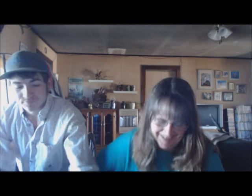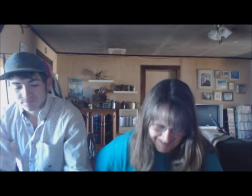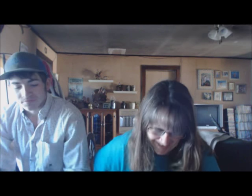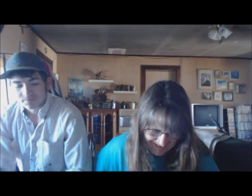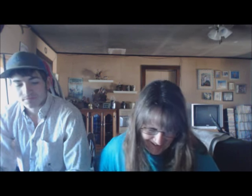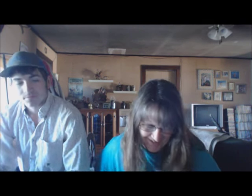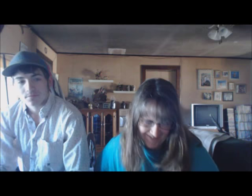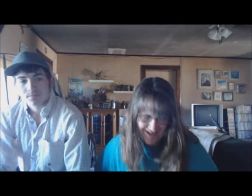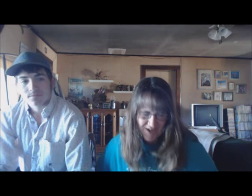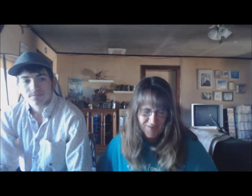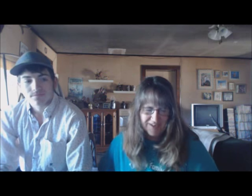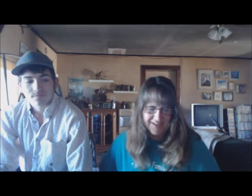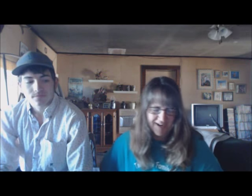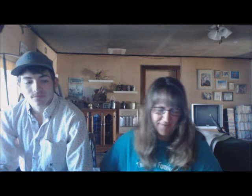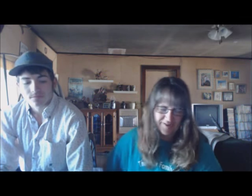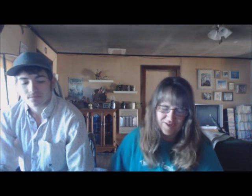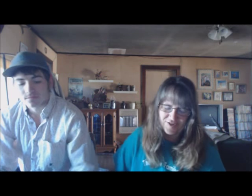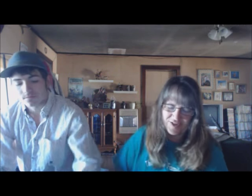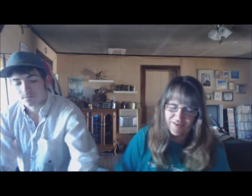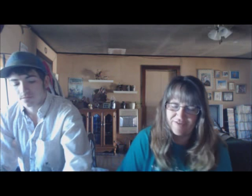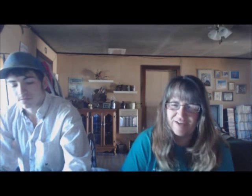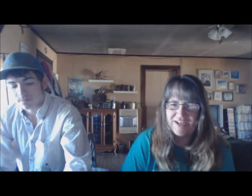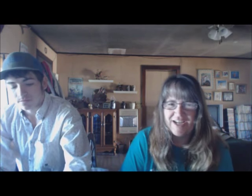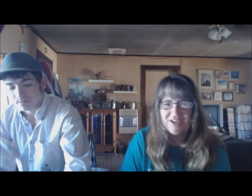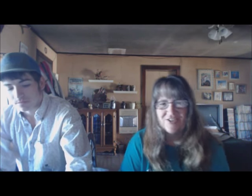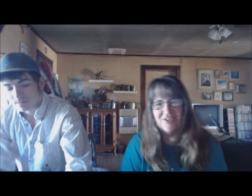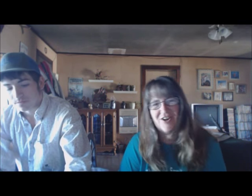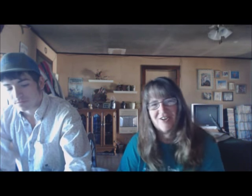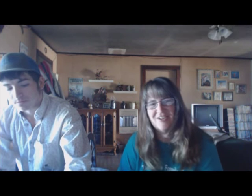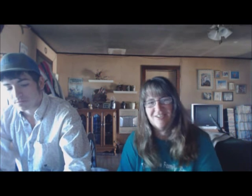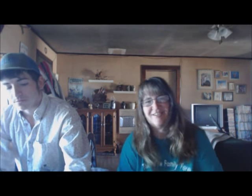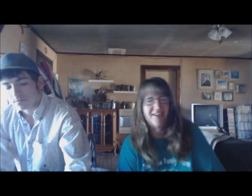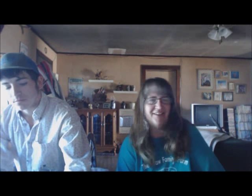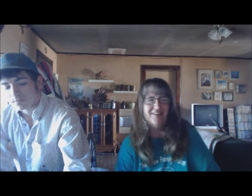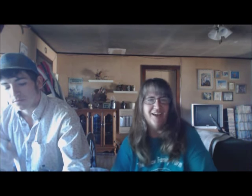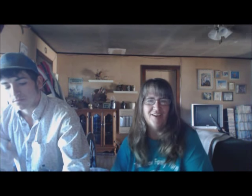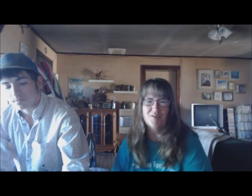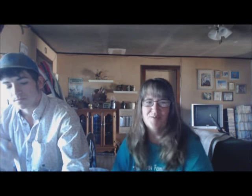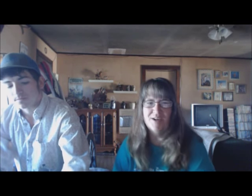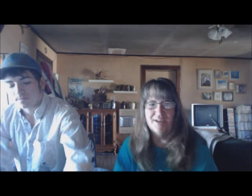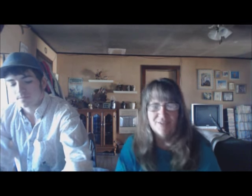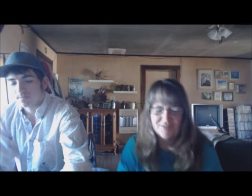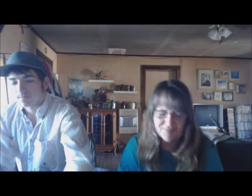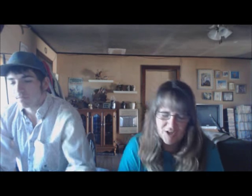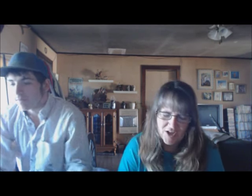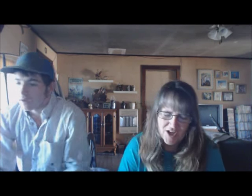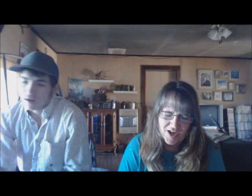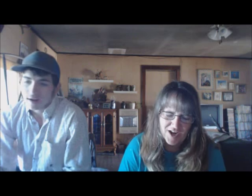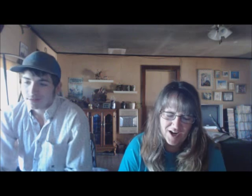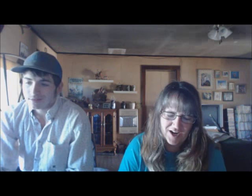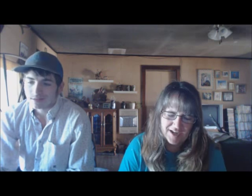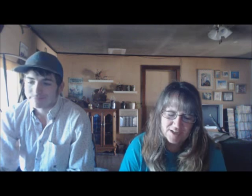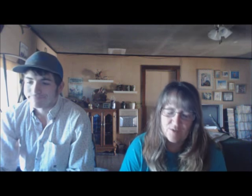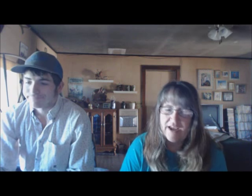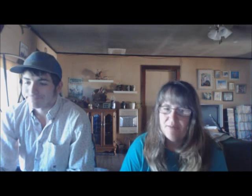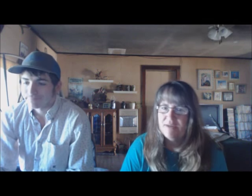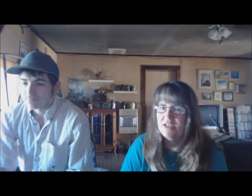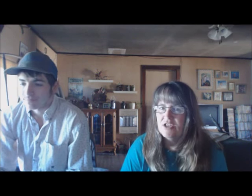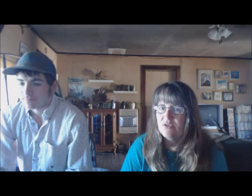There you go. We'd scare visitors off if we did National Gardening Naked Day or whatever. Alright, so we have peaches